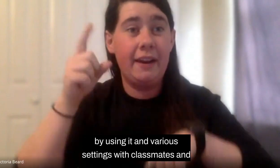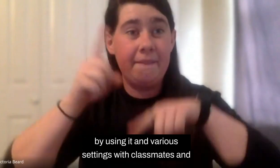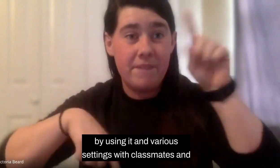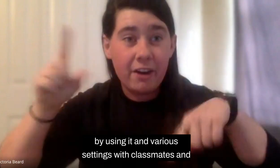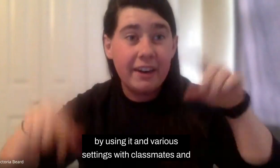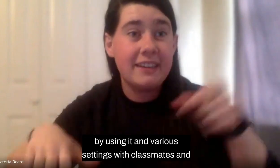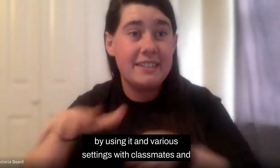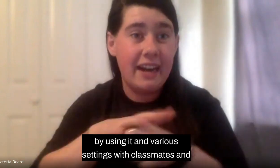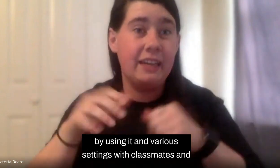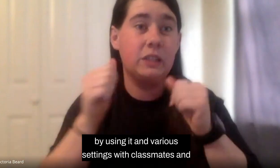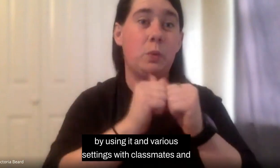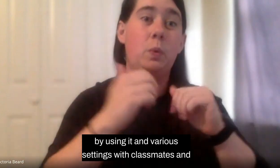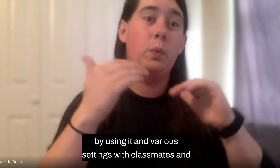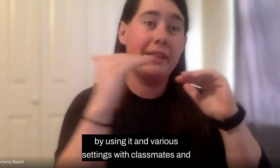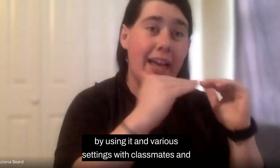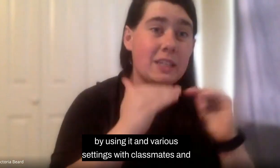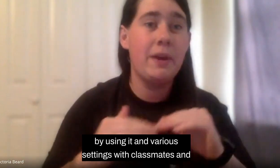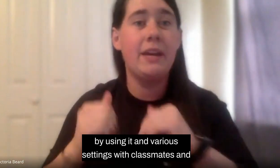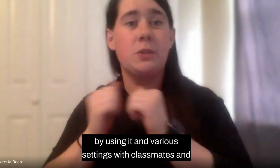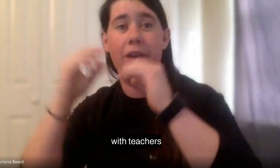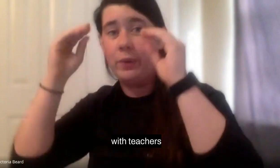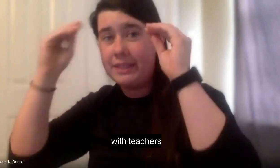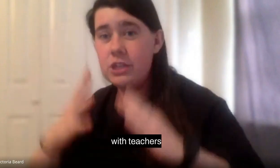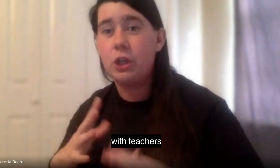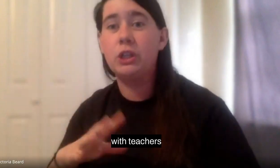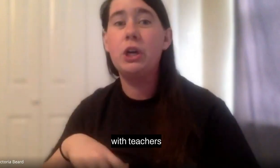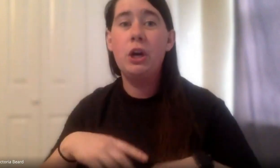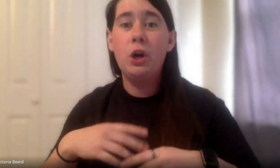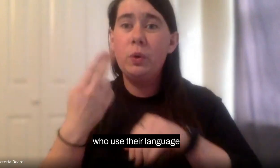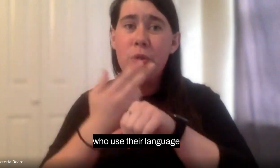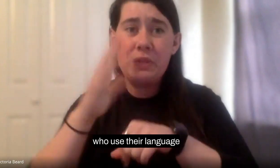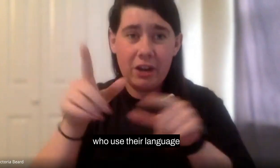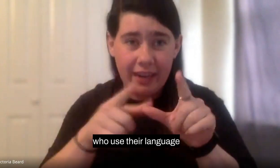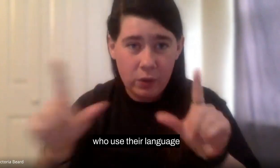various settings with classmates and with teachers who use their language.